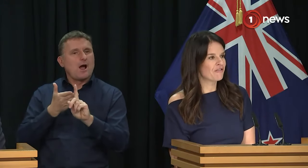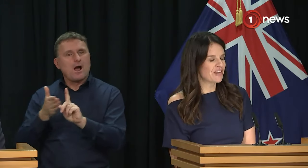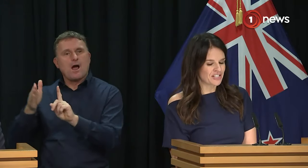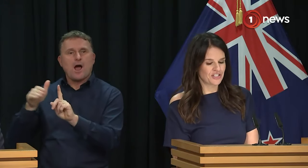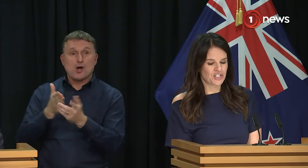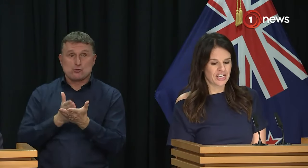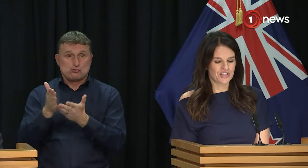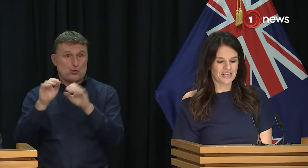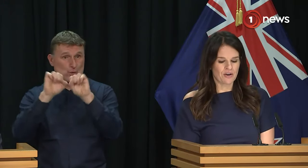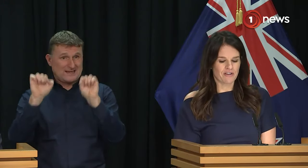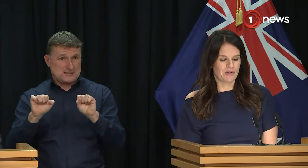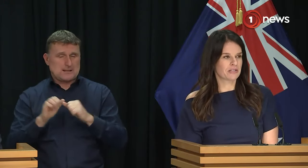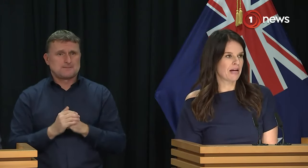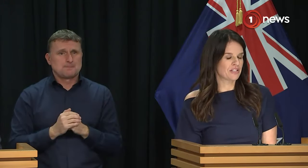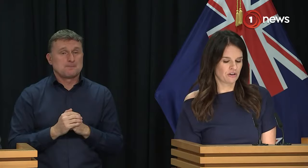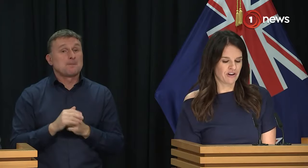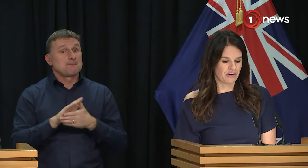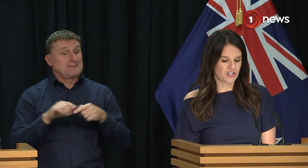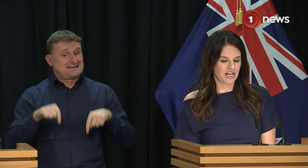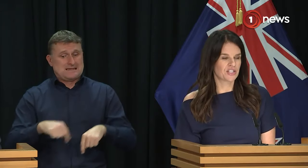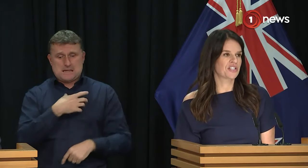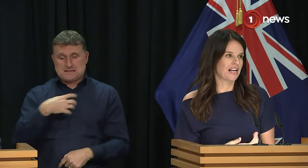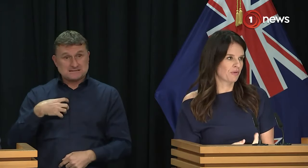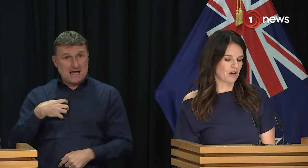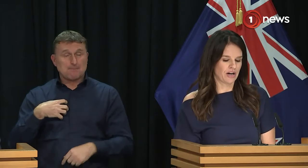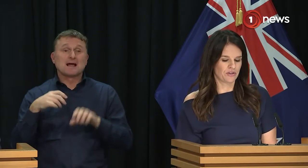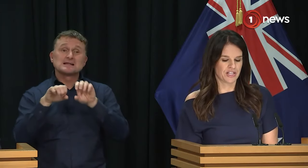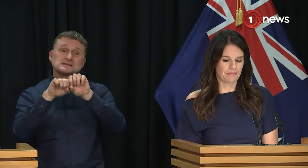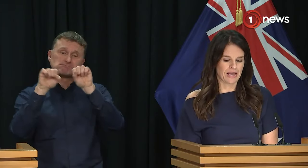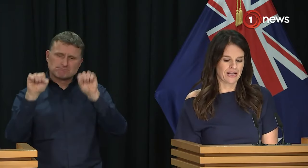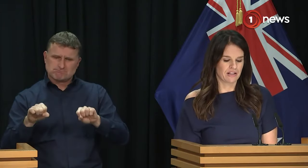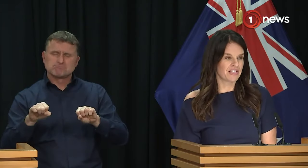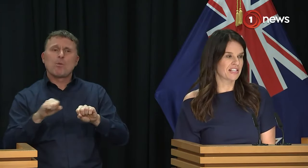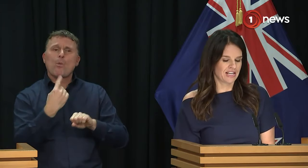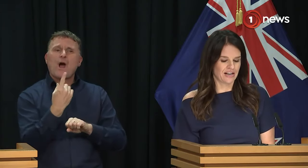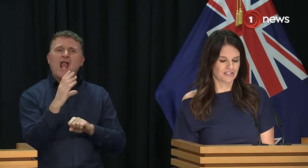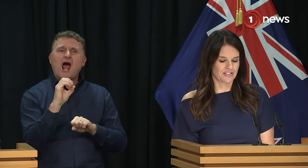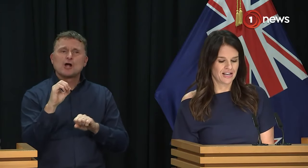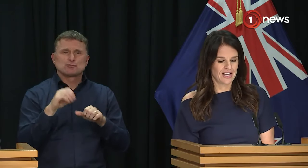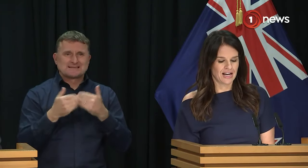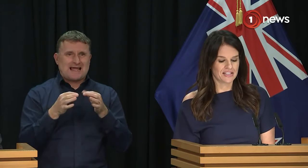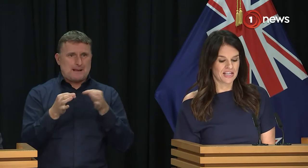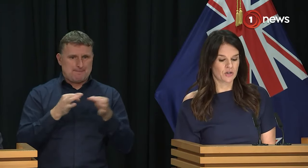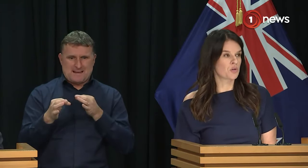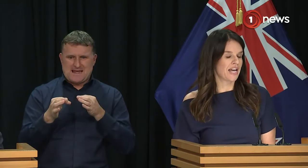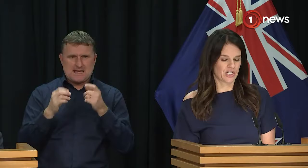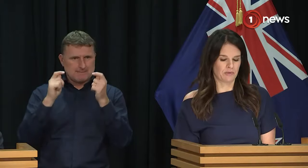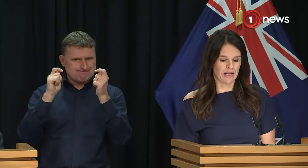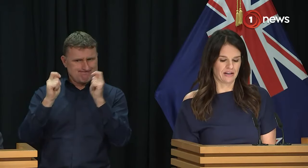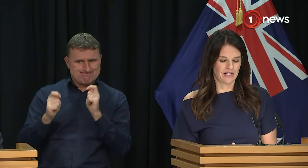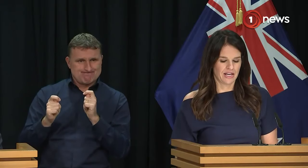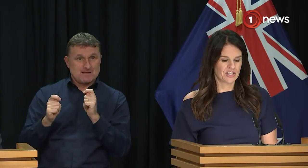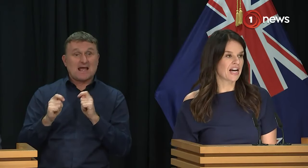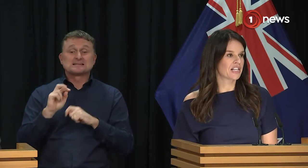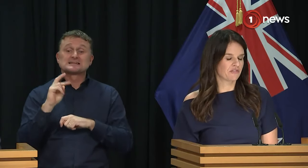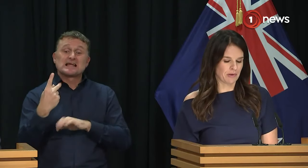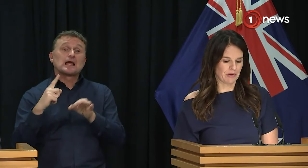They reflect the changes our government has made so far in education, starting with our 100-day plan and the recently announced second quarter action